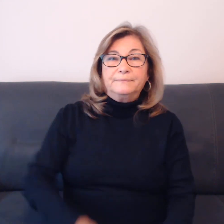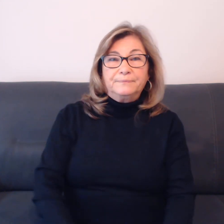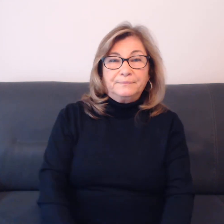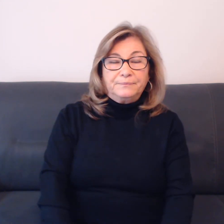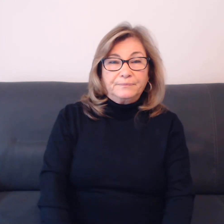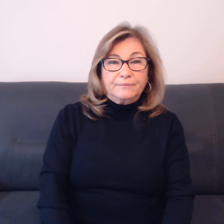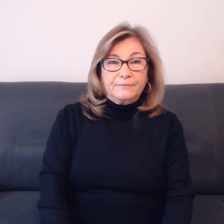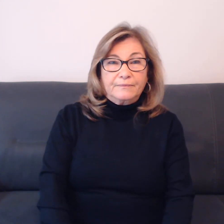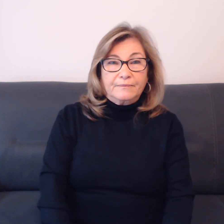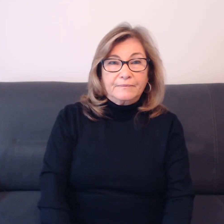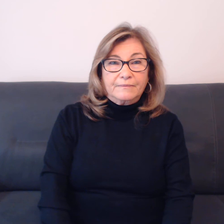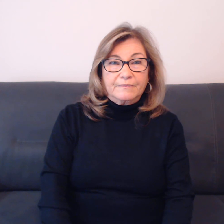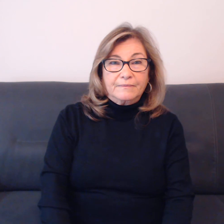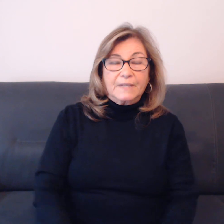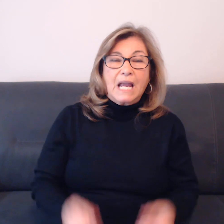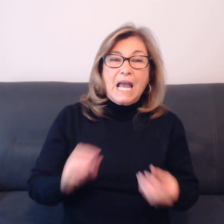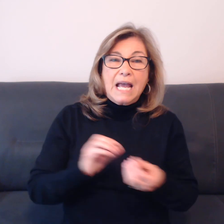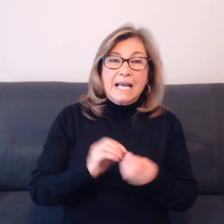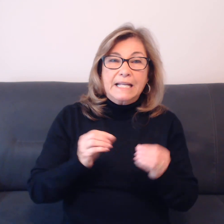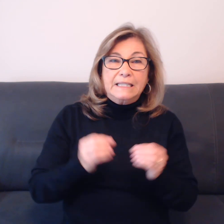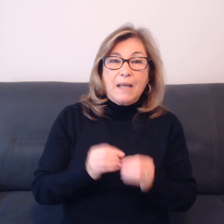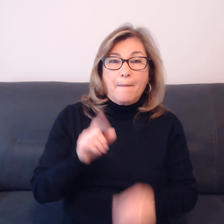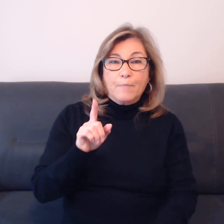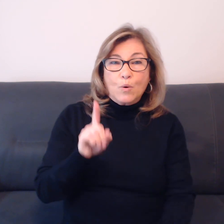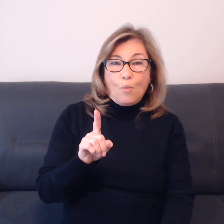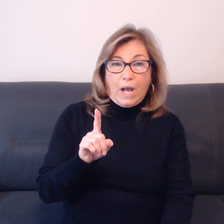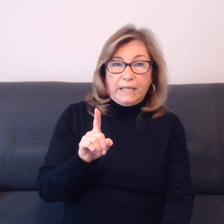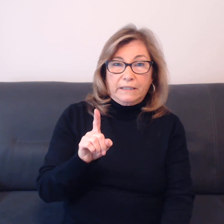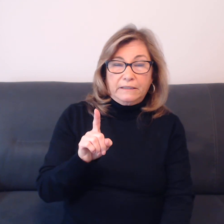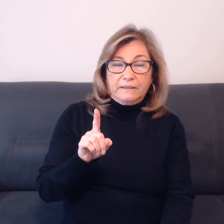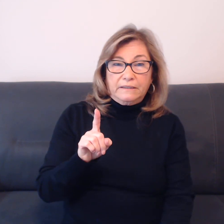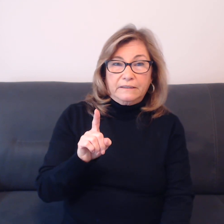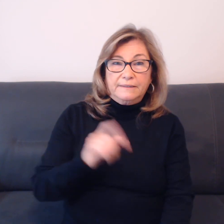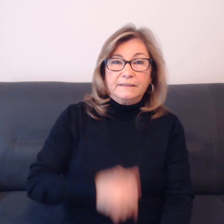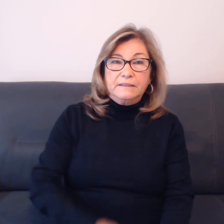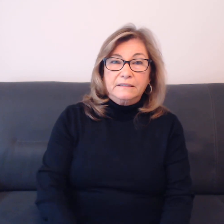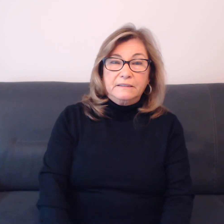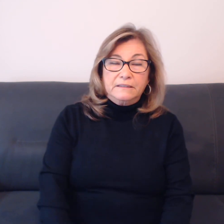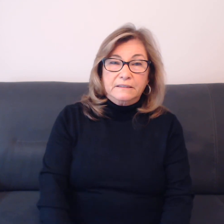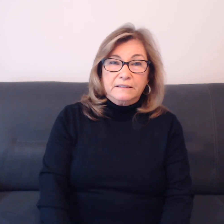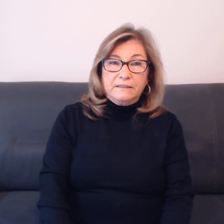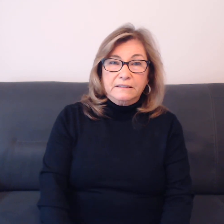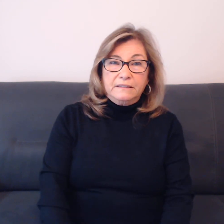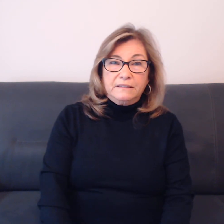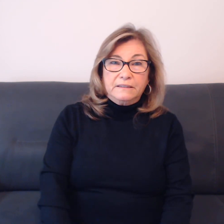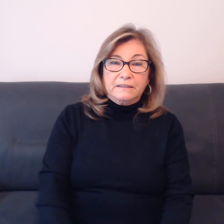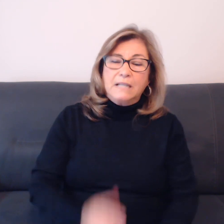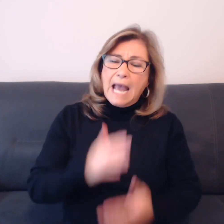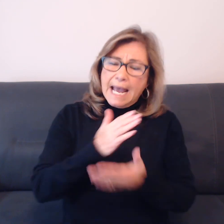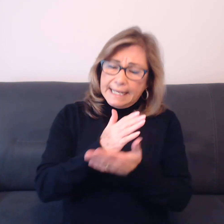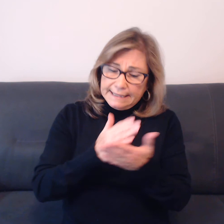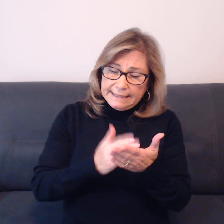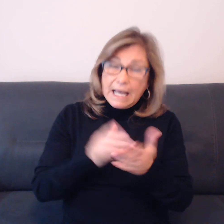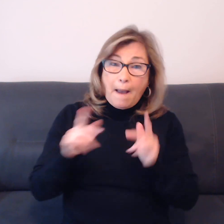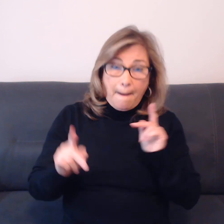Number one, some people are more